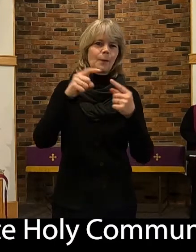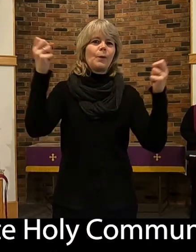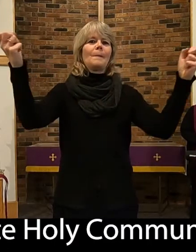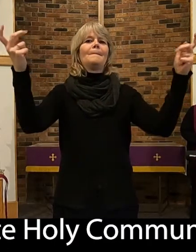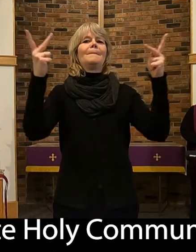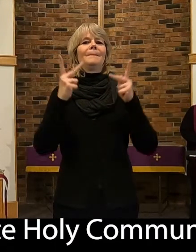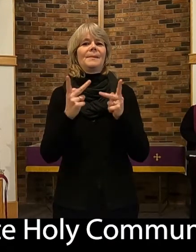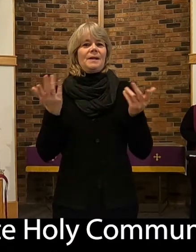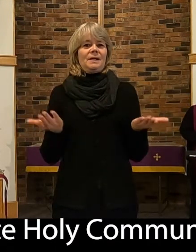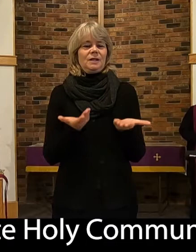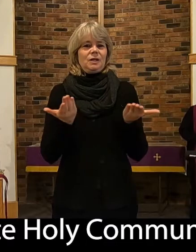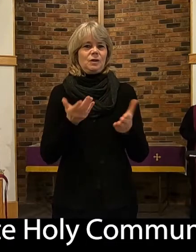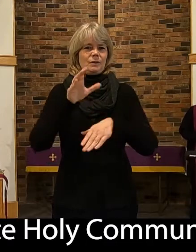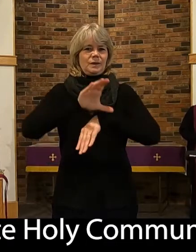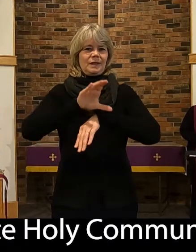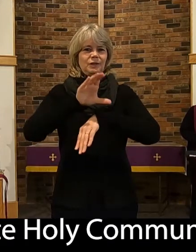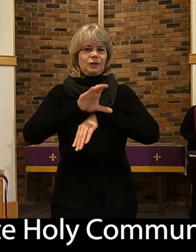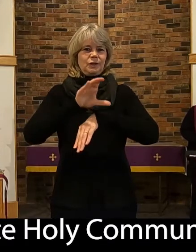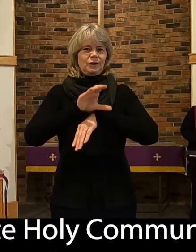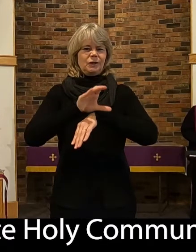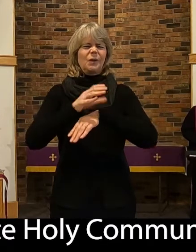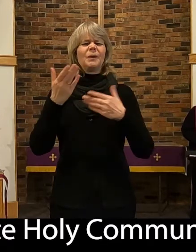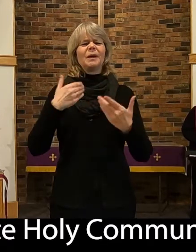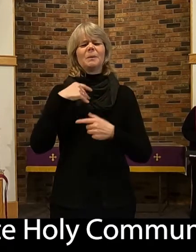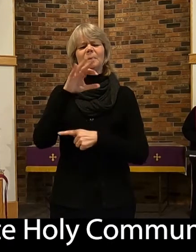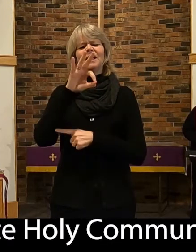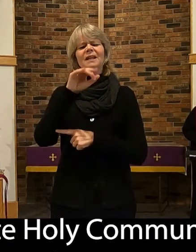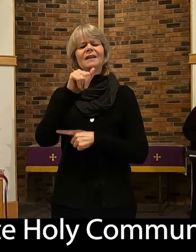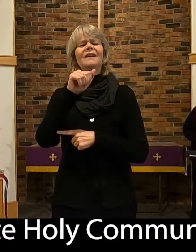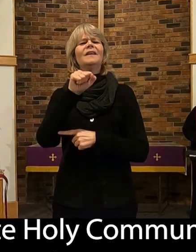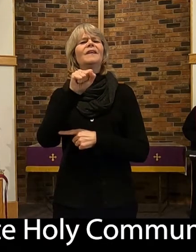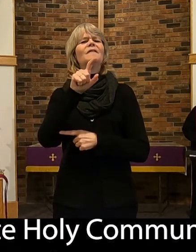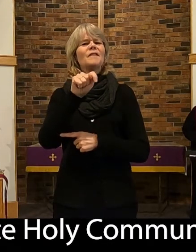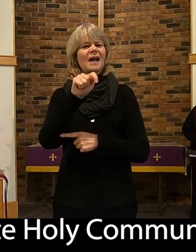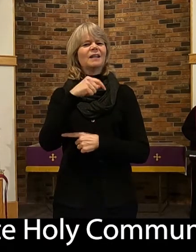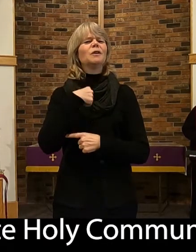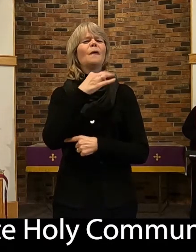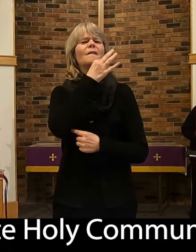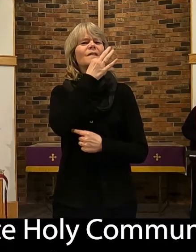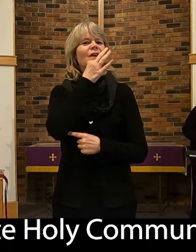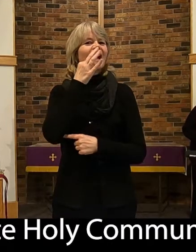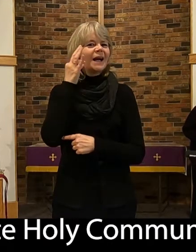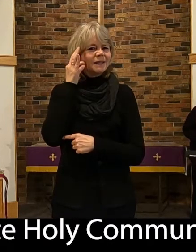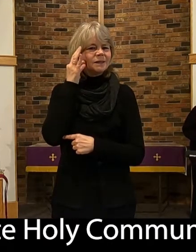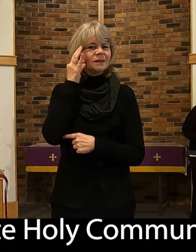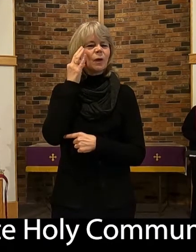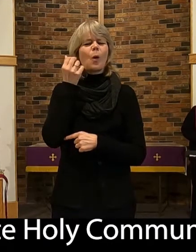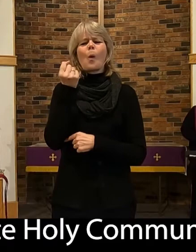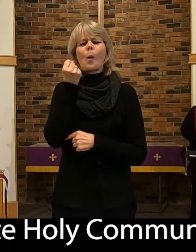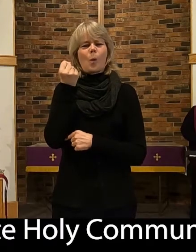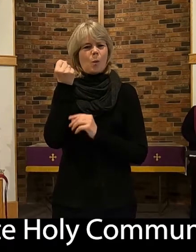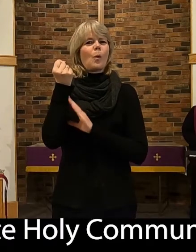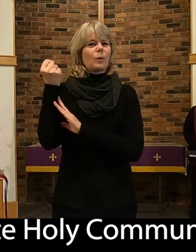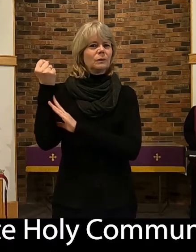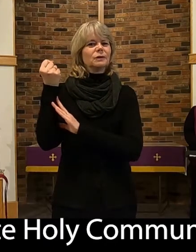This would be like a fast. It's like going without something that's really important to us.